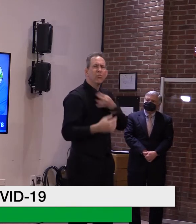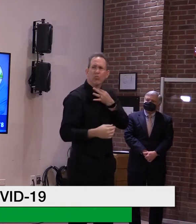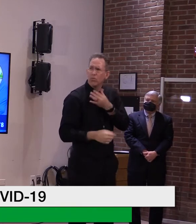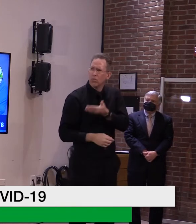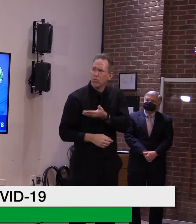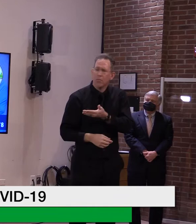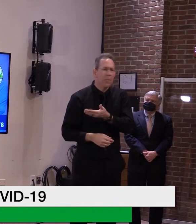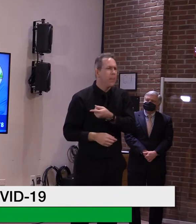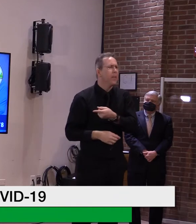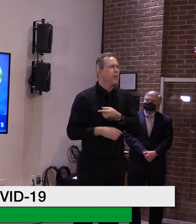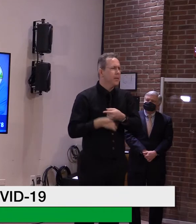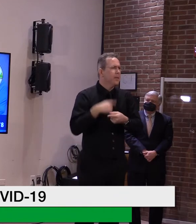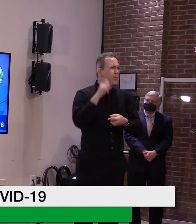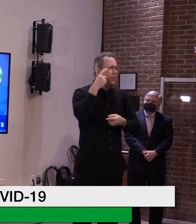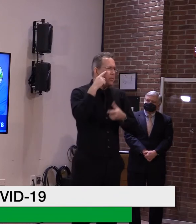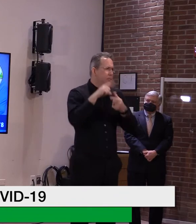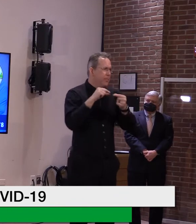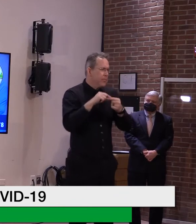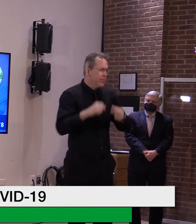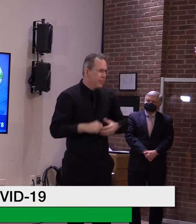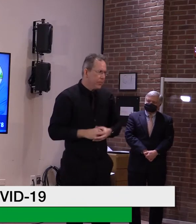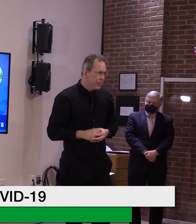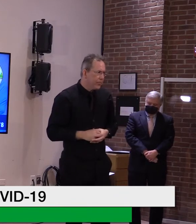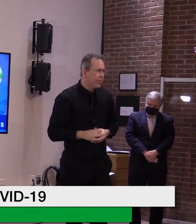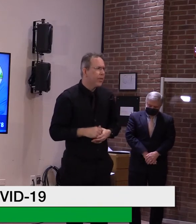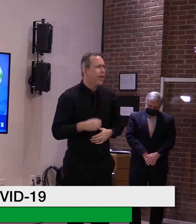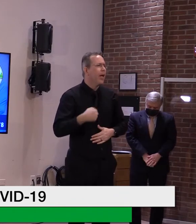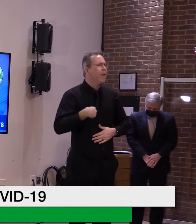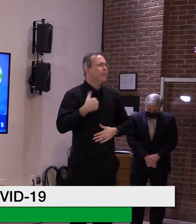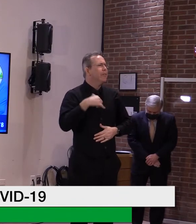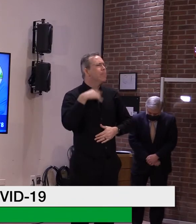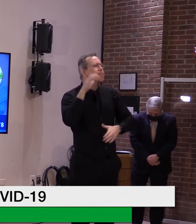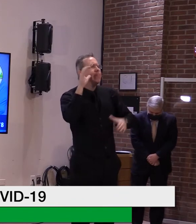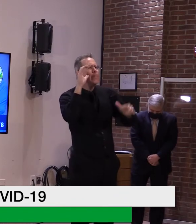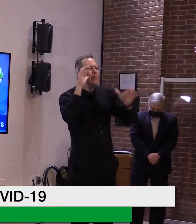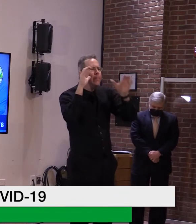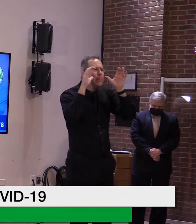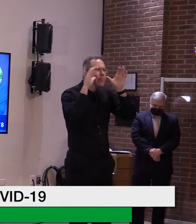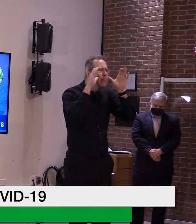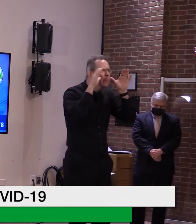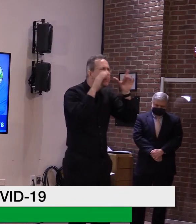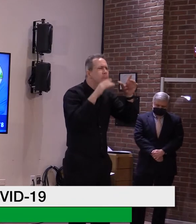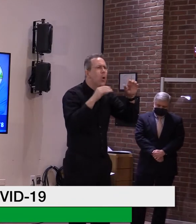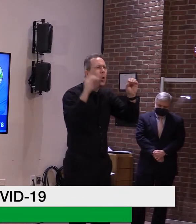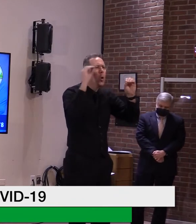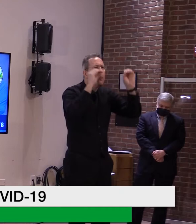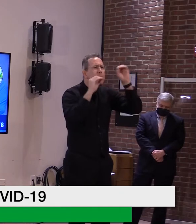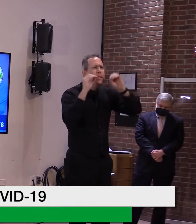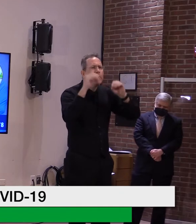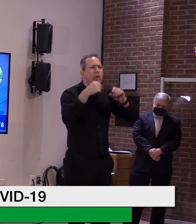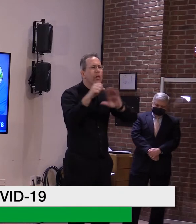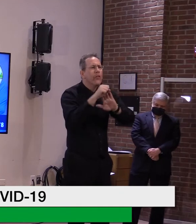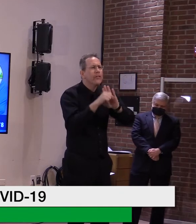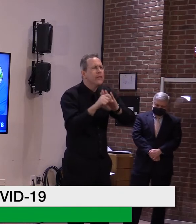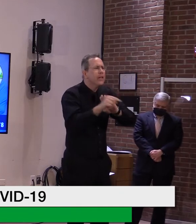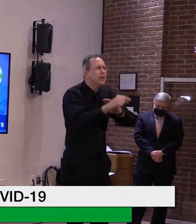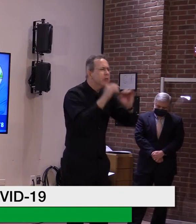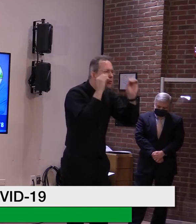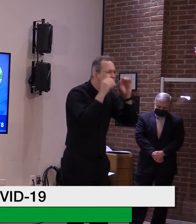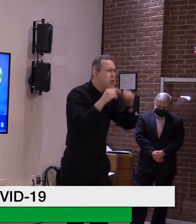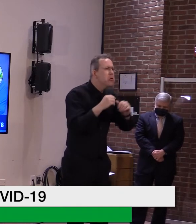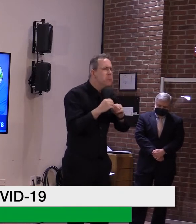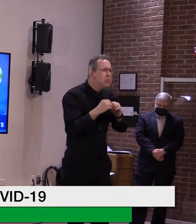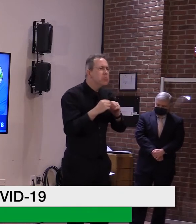initiatives that are on the table and we're having those conversations amongst our team. And you can expect that we will be